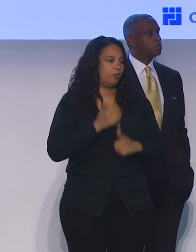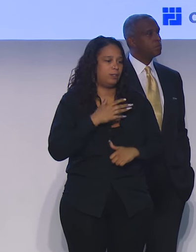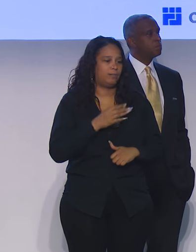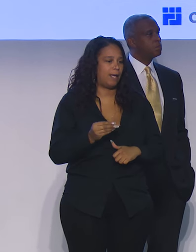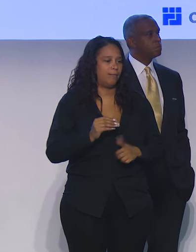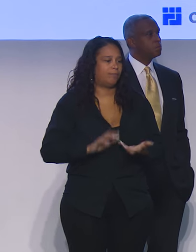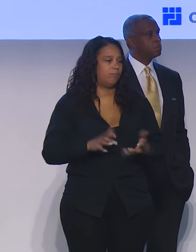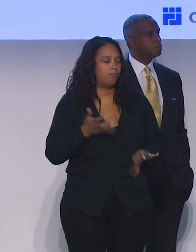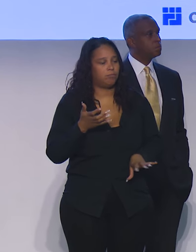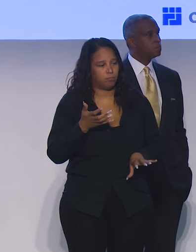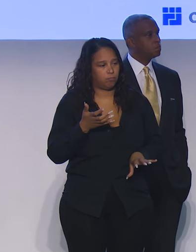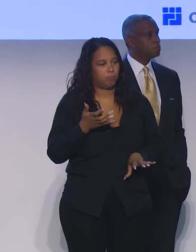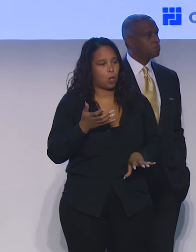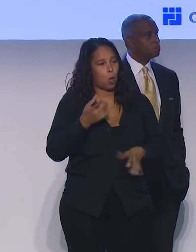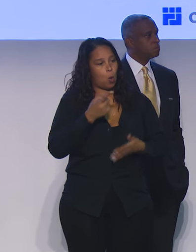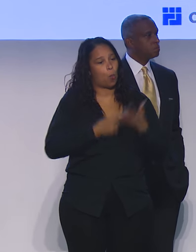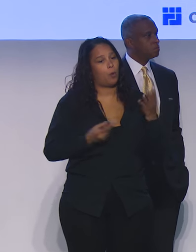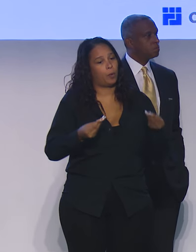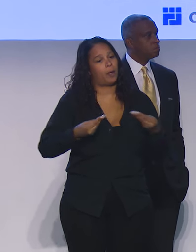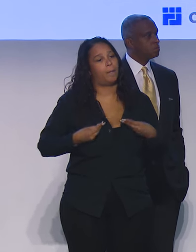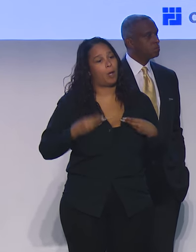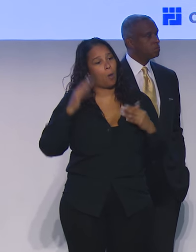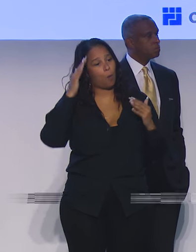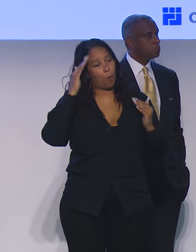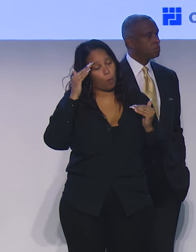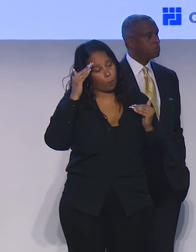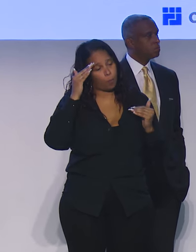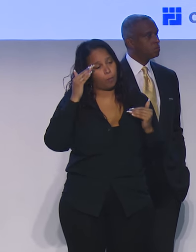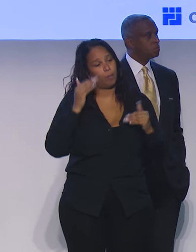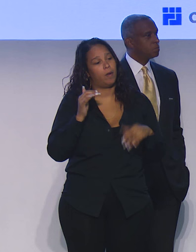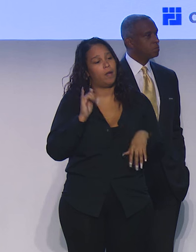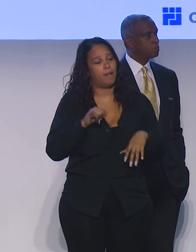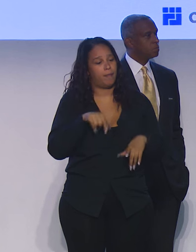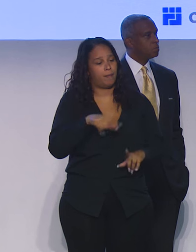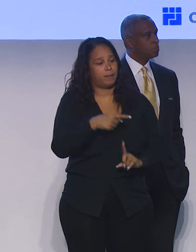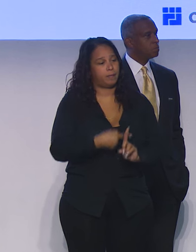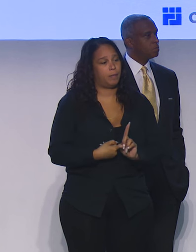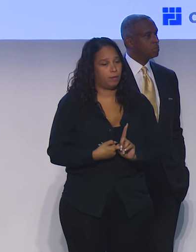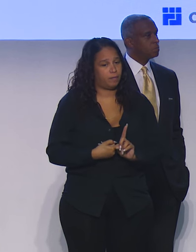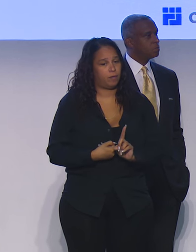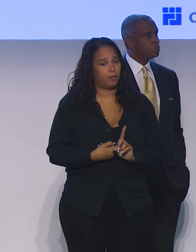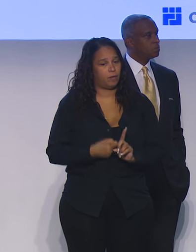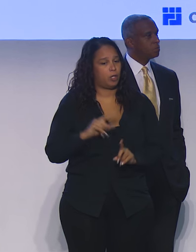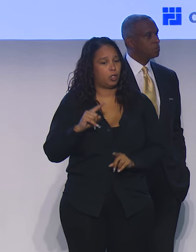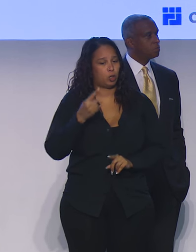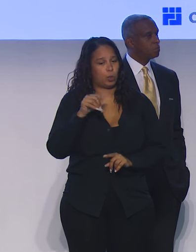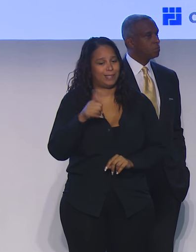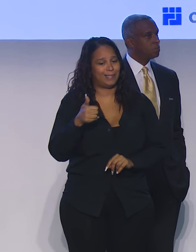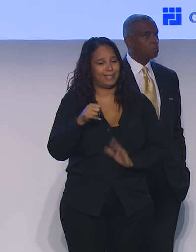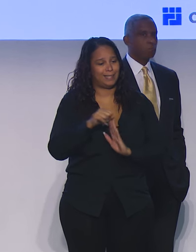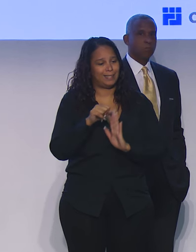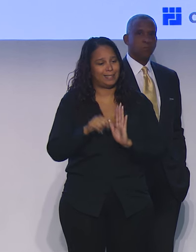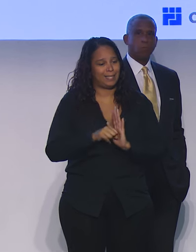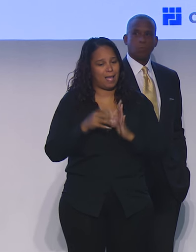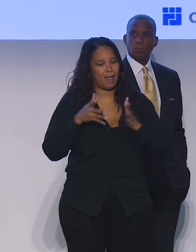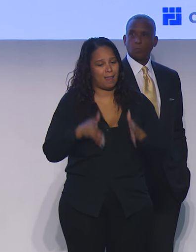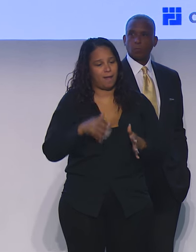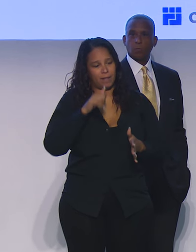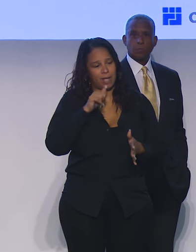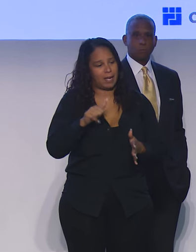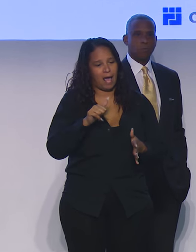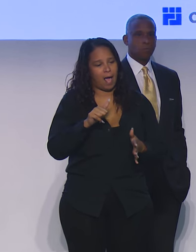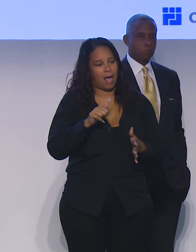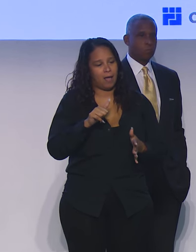What gives me hope though is as of this month, I believe, there are only 10 states left that have not expanded Medicaid.